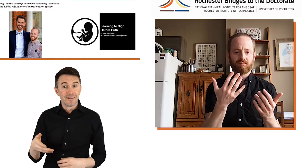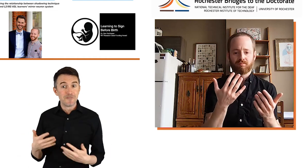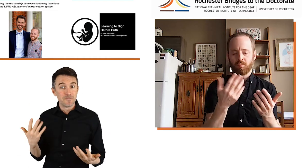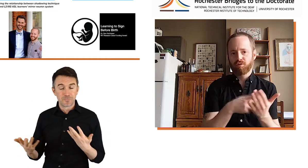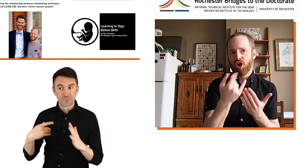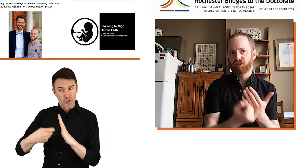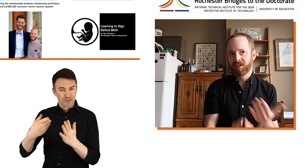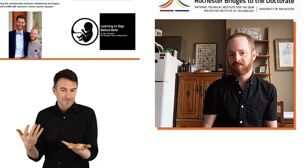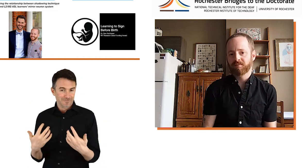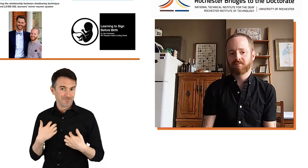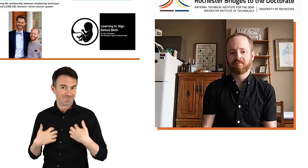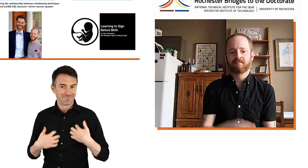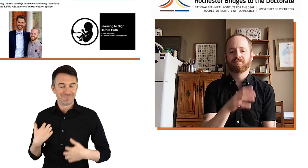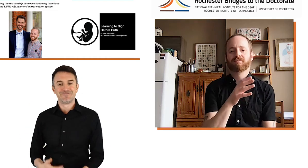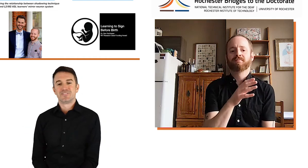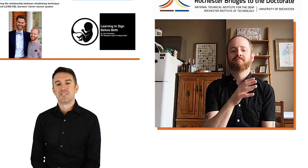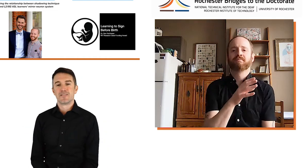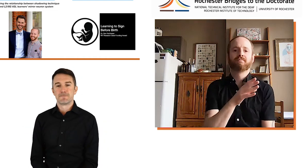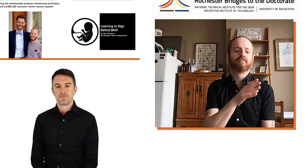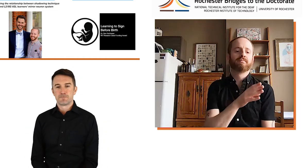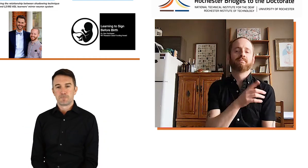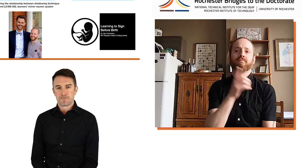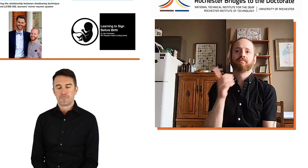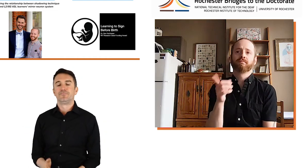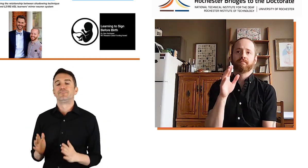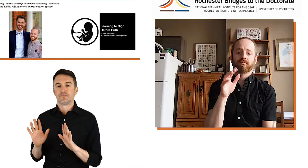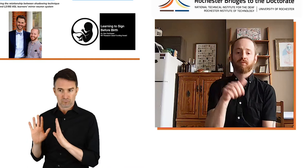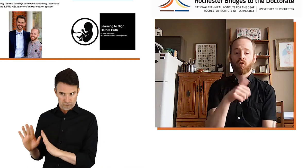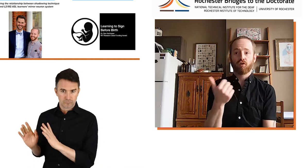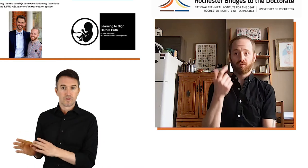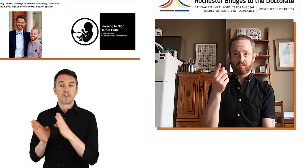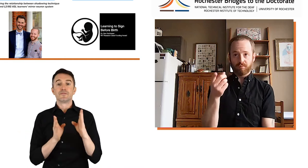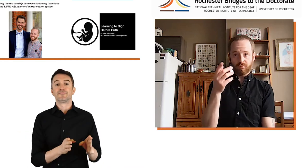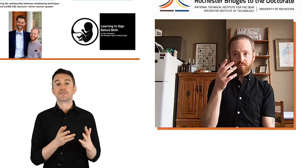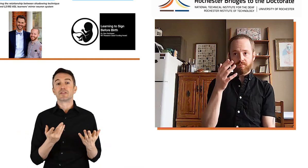this new project, this new way of potentially teaching interpreters.